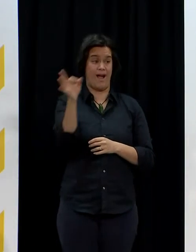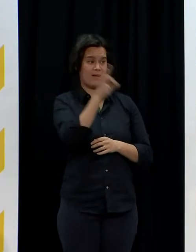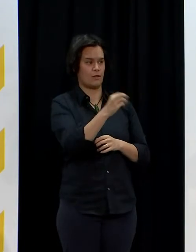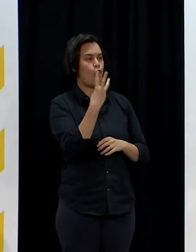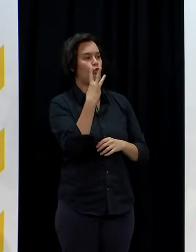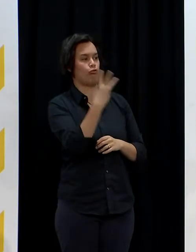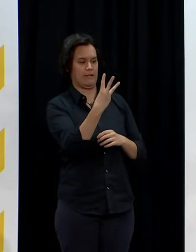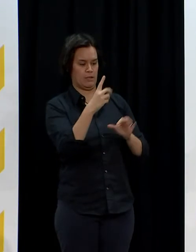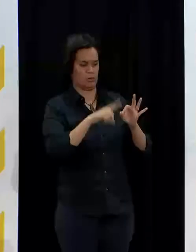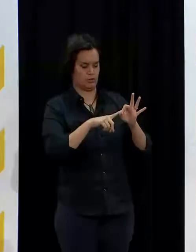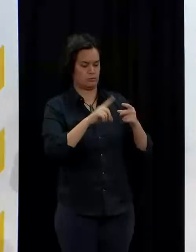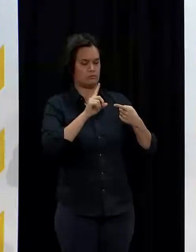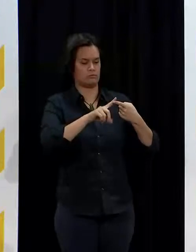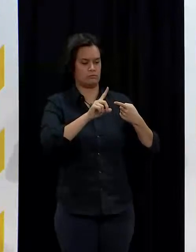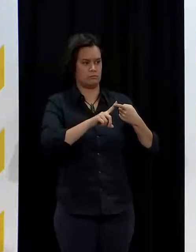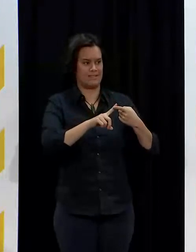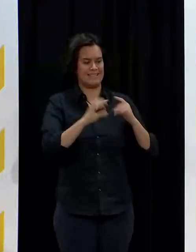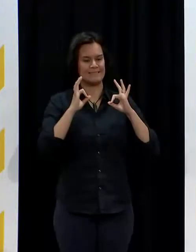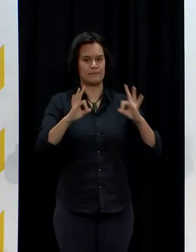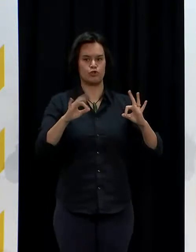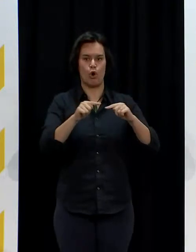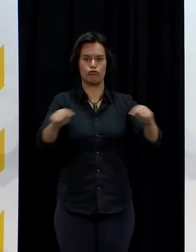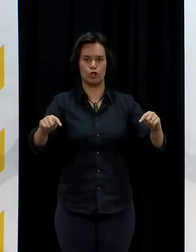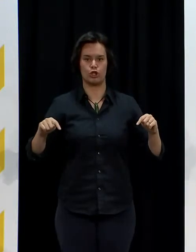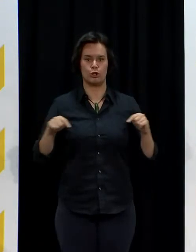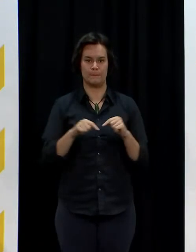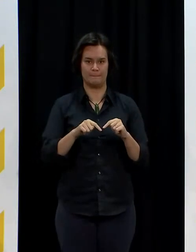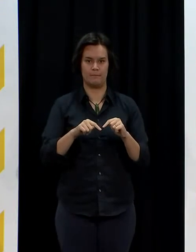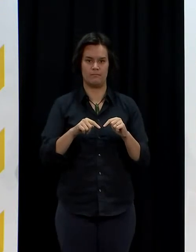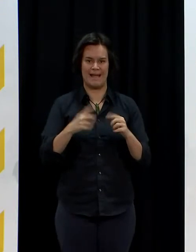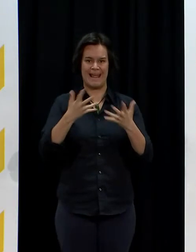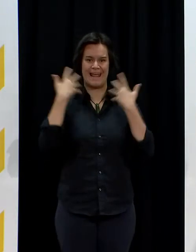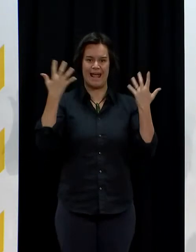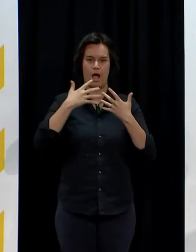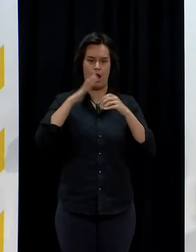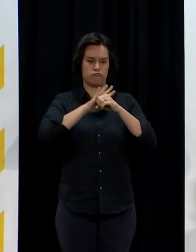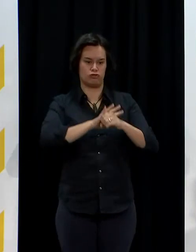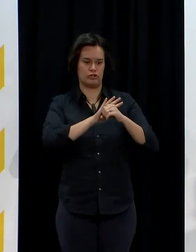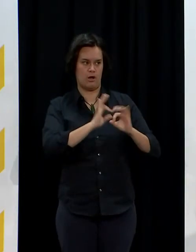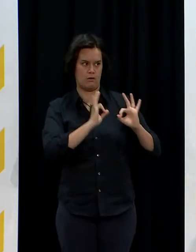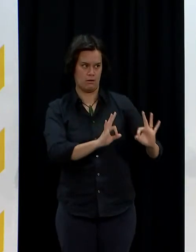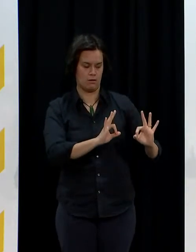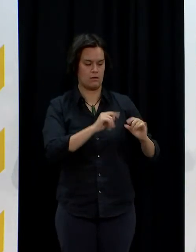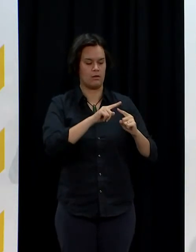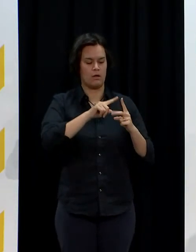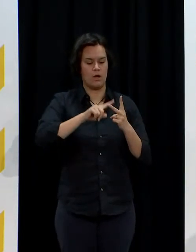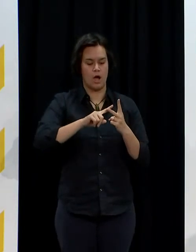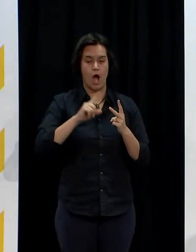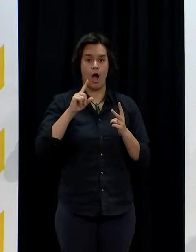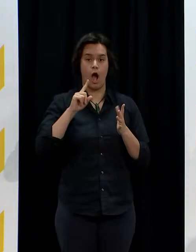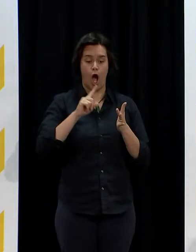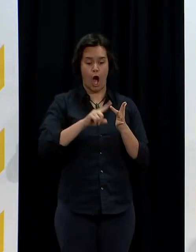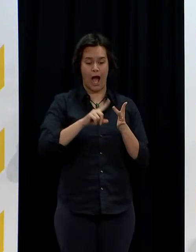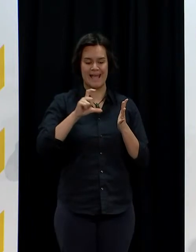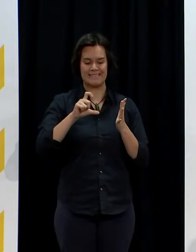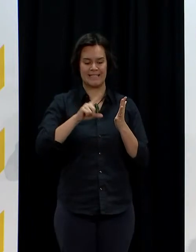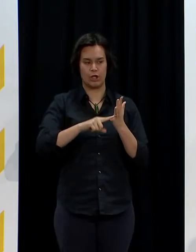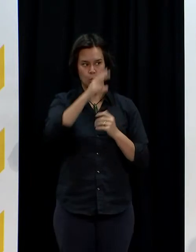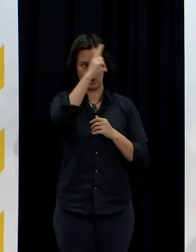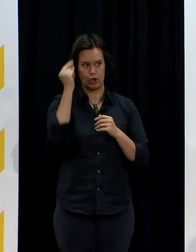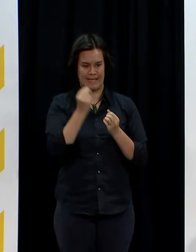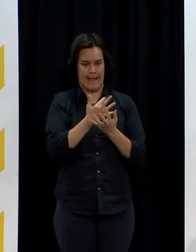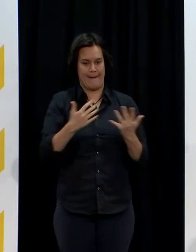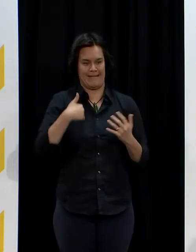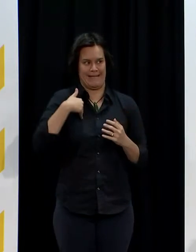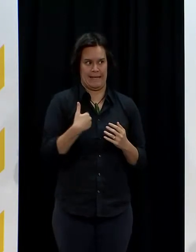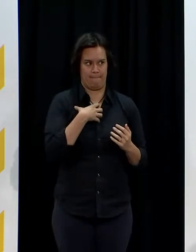we have and how many more are being added. Also how many more ICU nurses are needed to join Auckland's response and then just following on